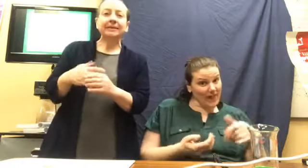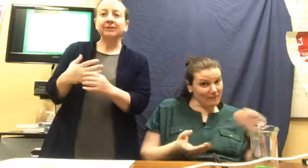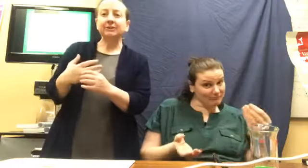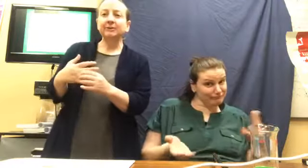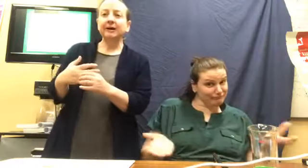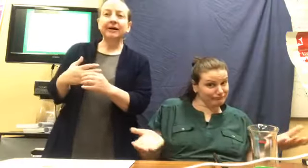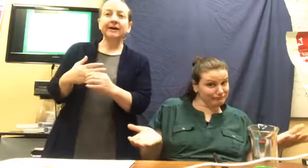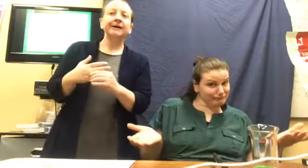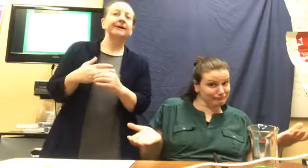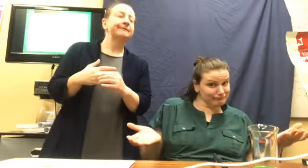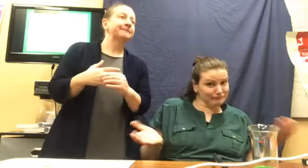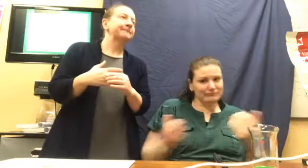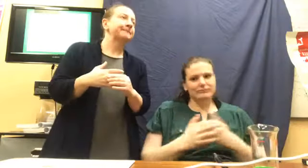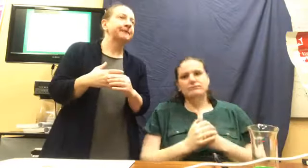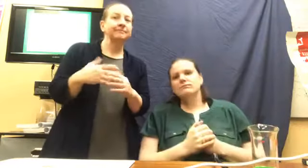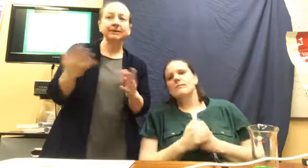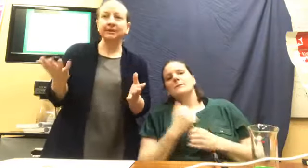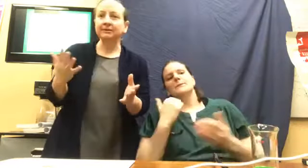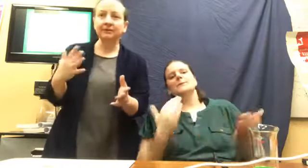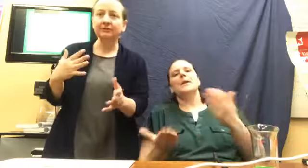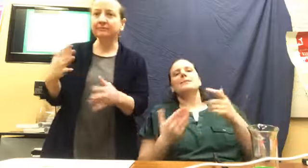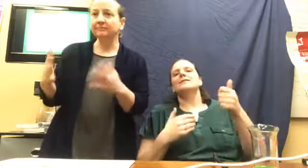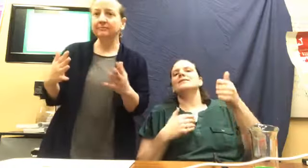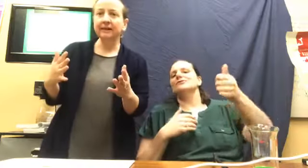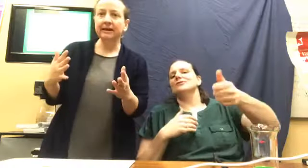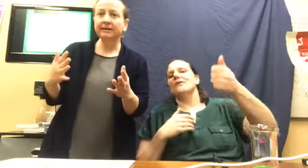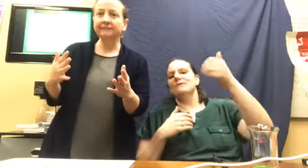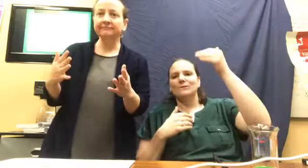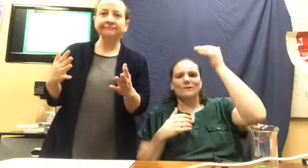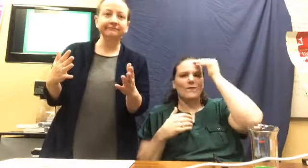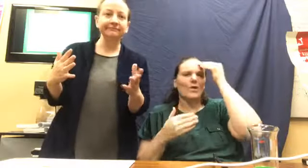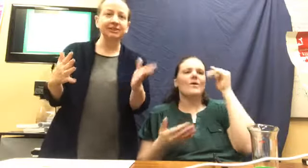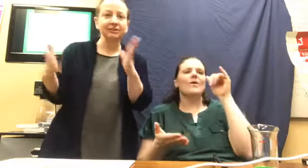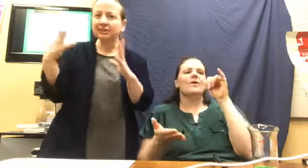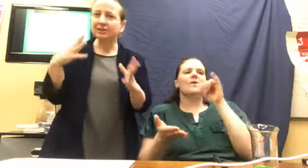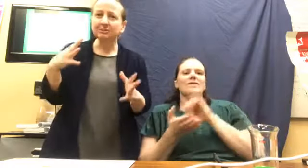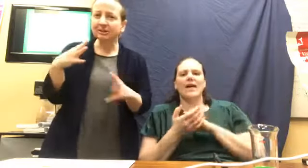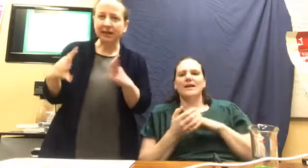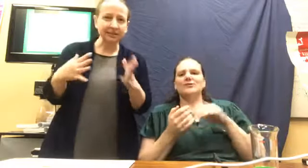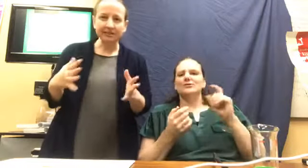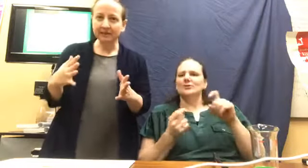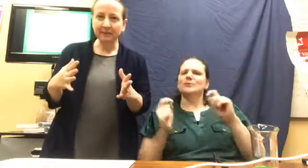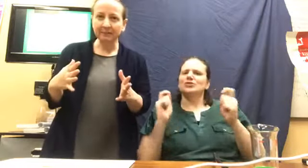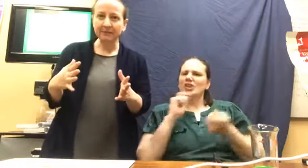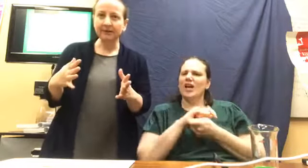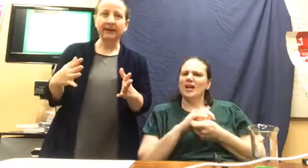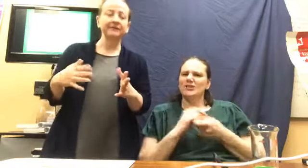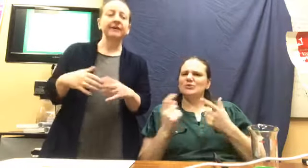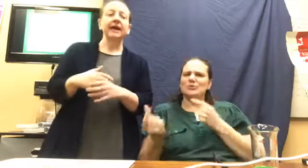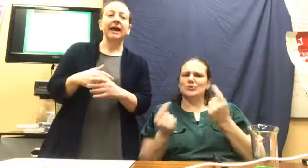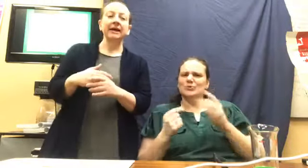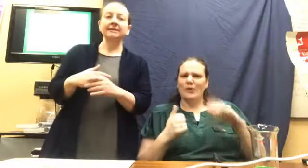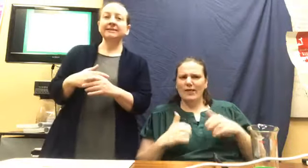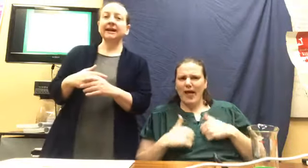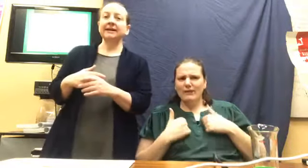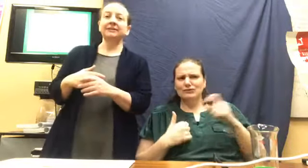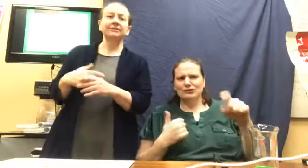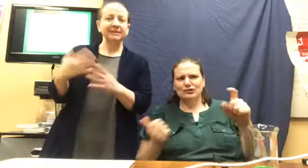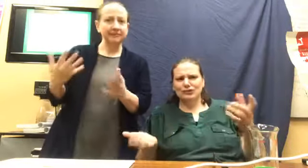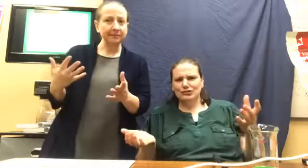you, uh, maybe you know that you just should be changing something up in your life. And, uh, you need some help